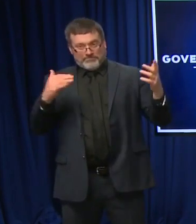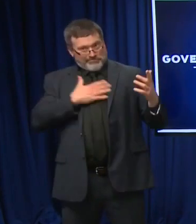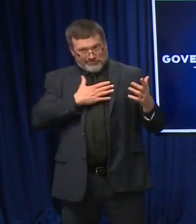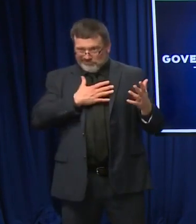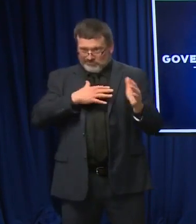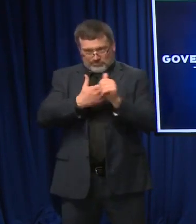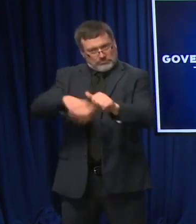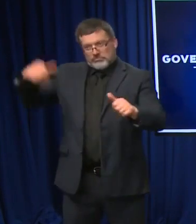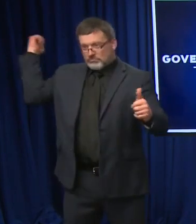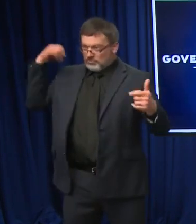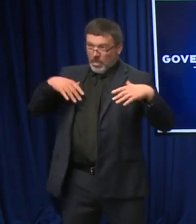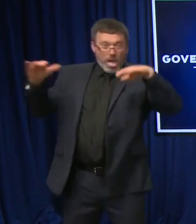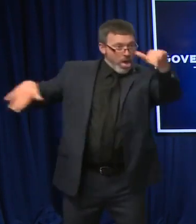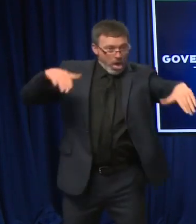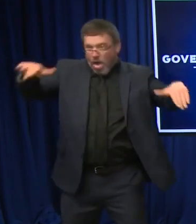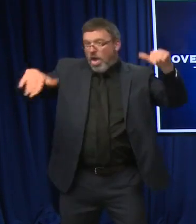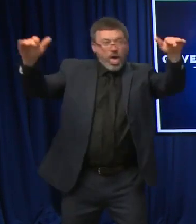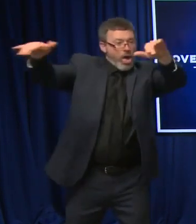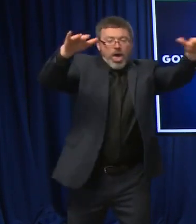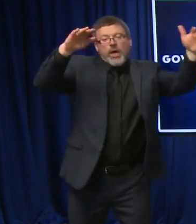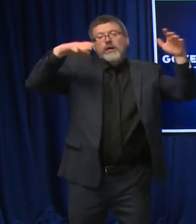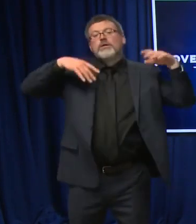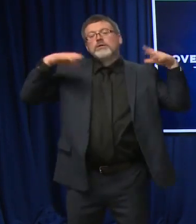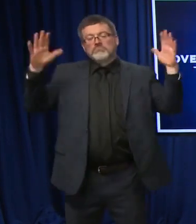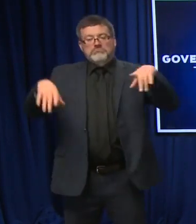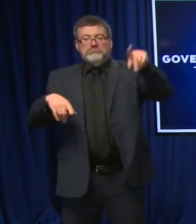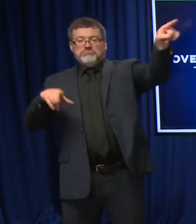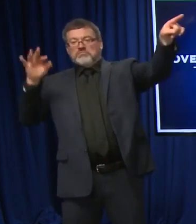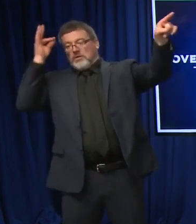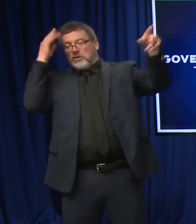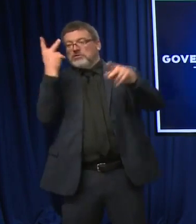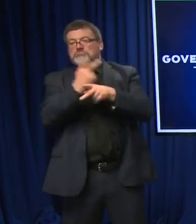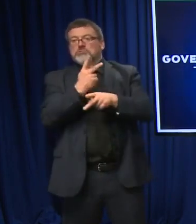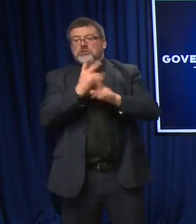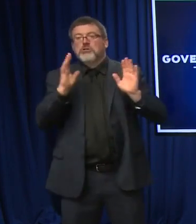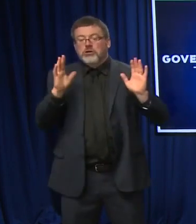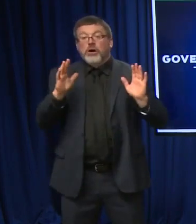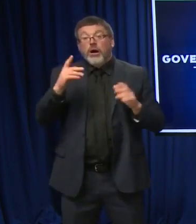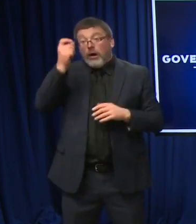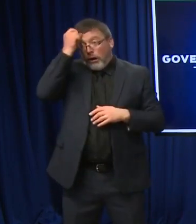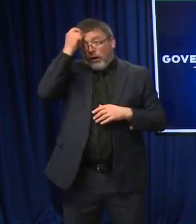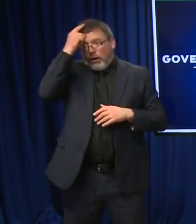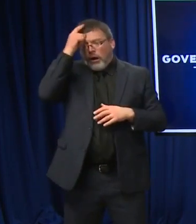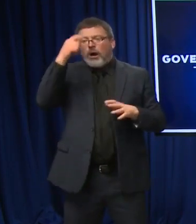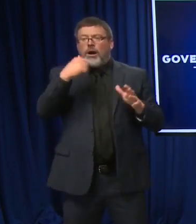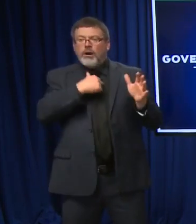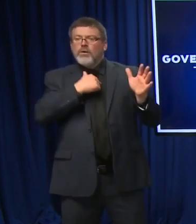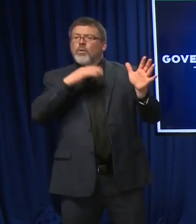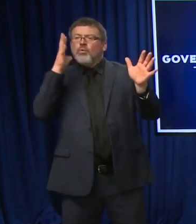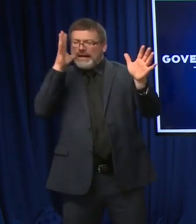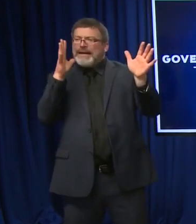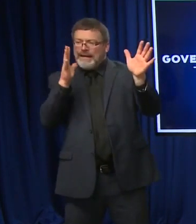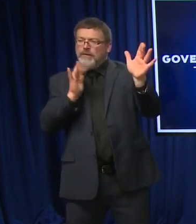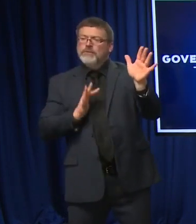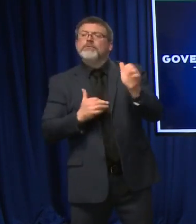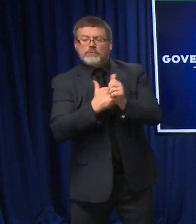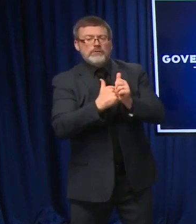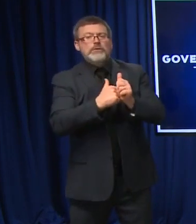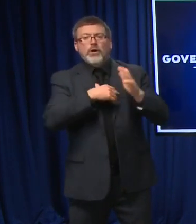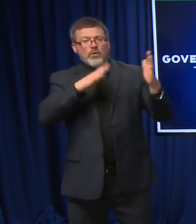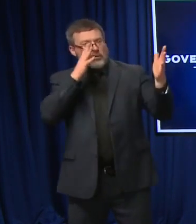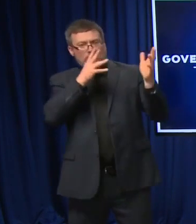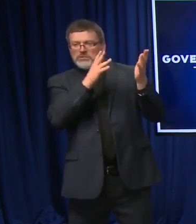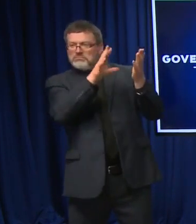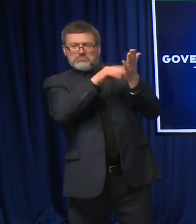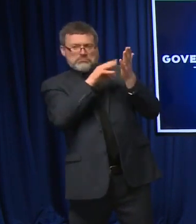repopulate that with the new vaccine registry that we have now up and running. And again, hopefully those two kind of start marrying together in terms of the accuracy